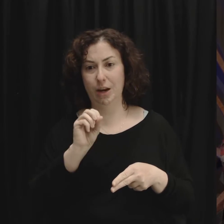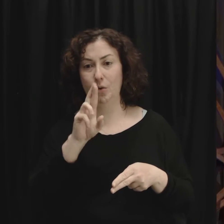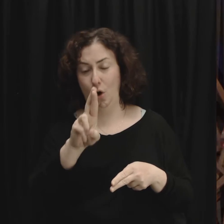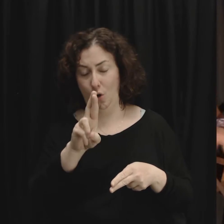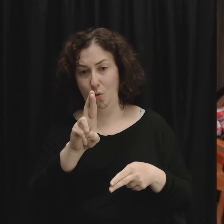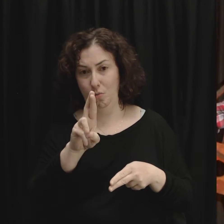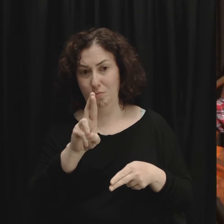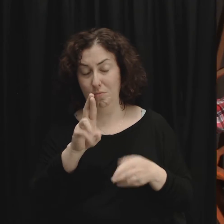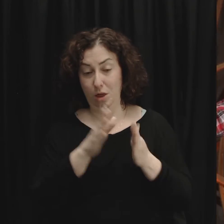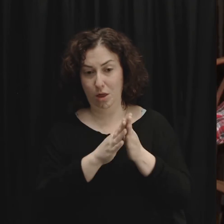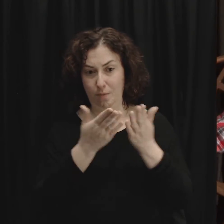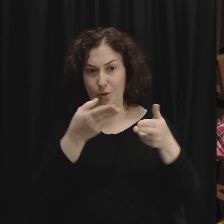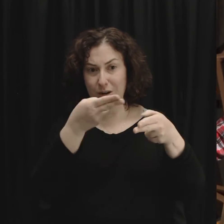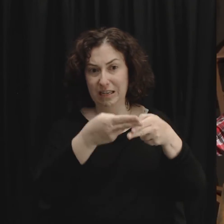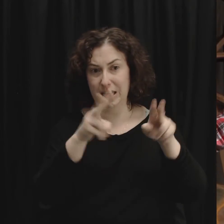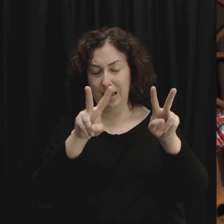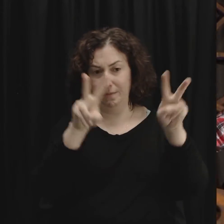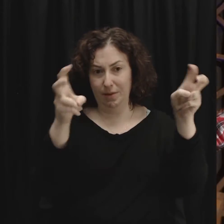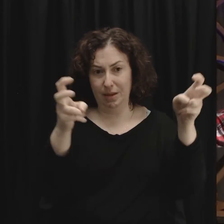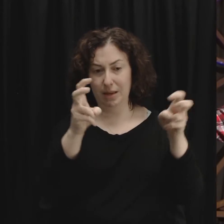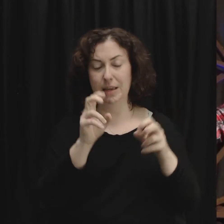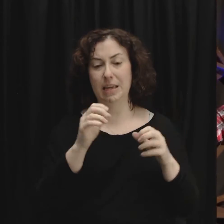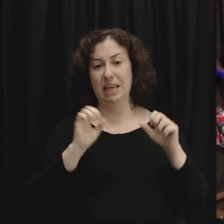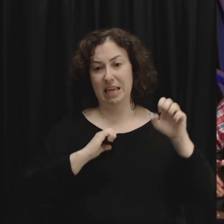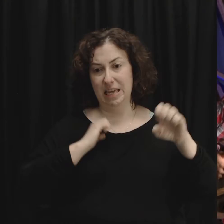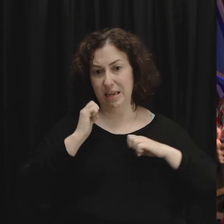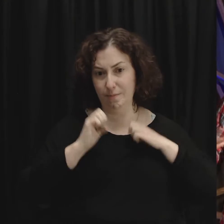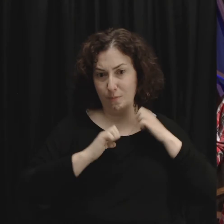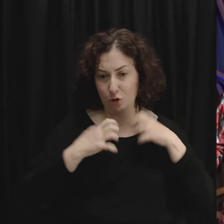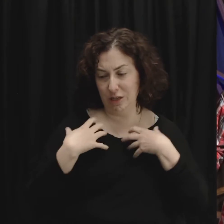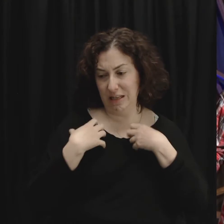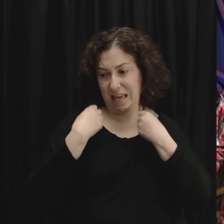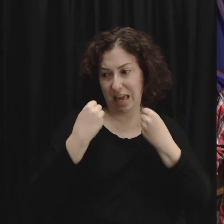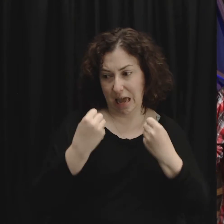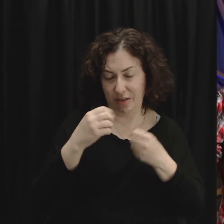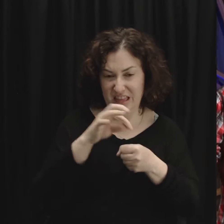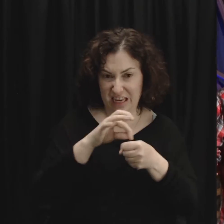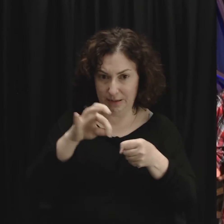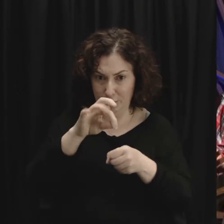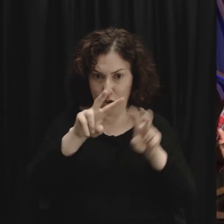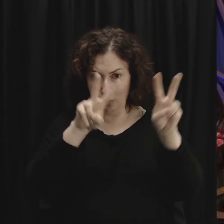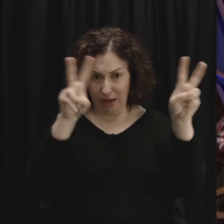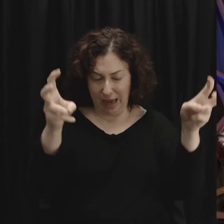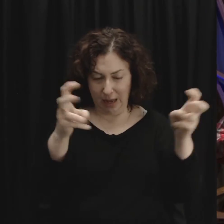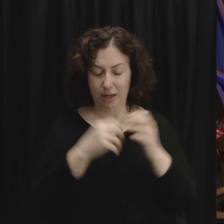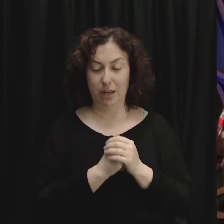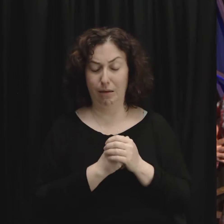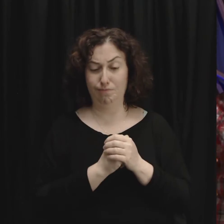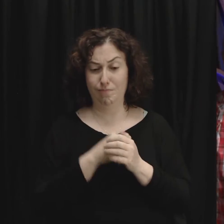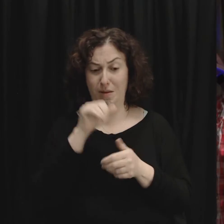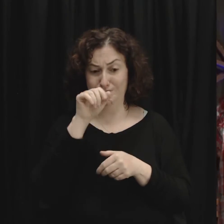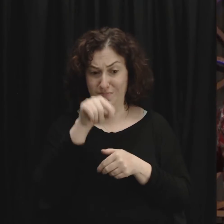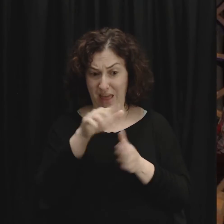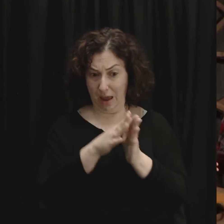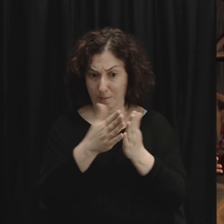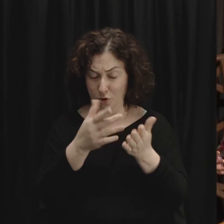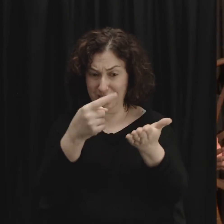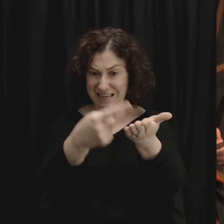chapters he goes into the stuff that I'm listing here he talks about the bill of rights that out of respect for yourself and for other people